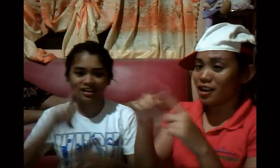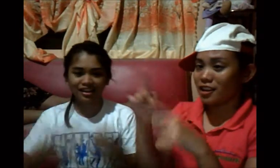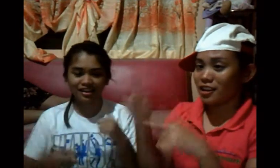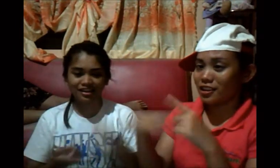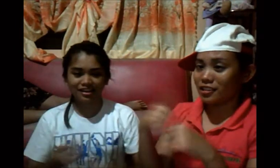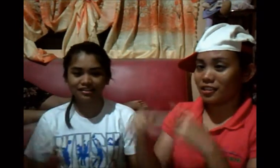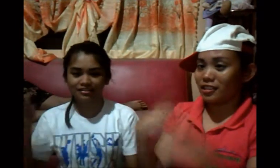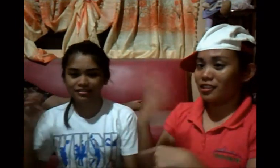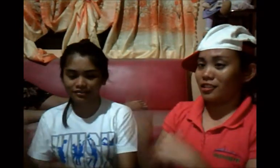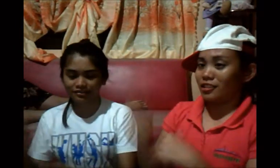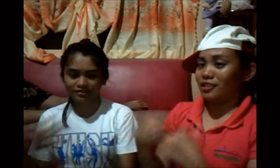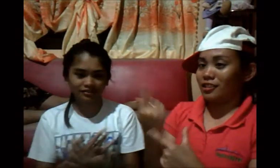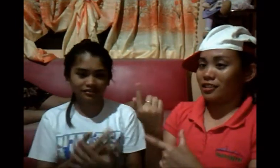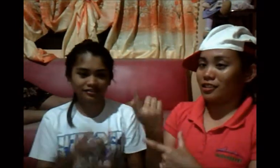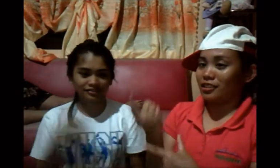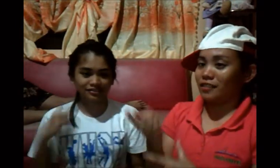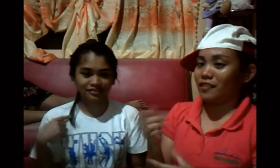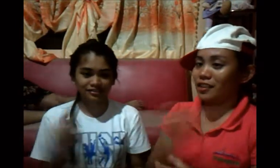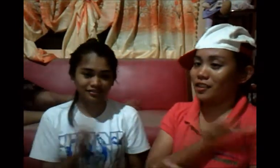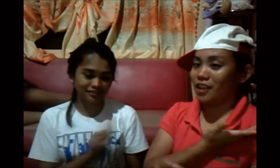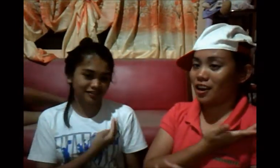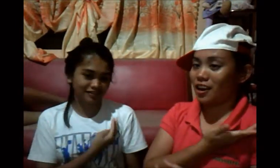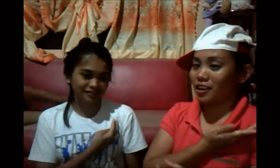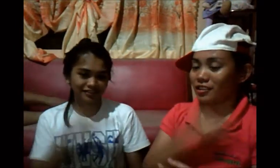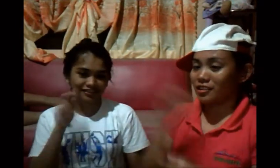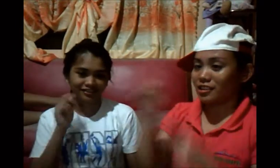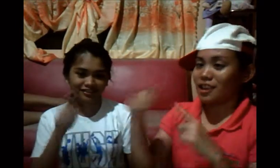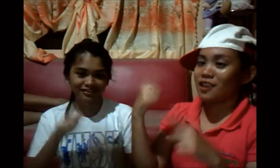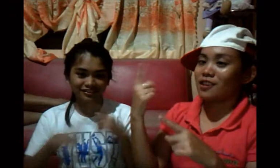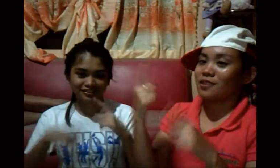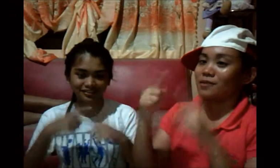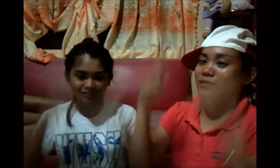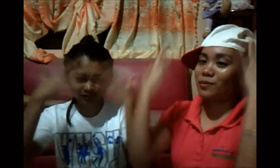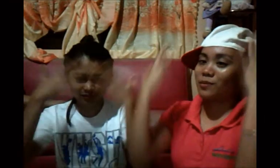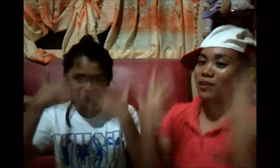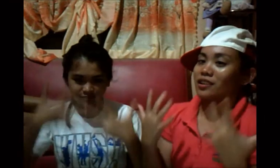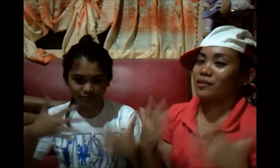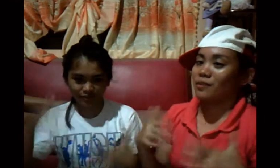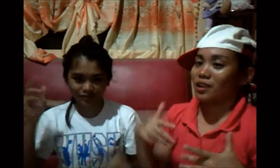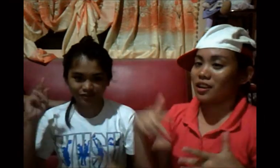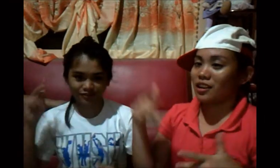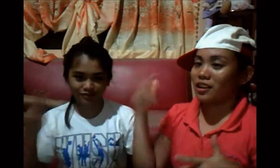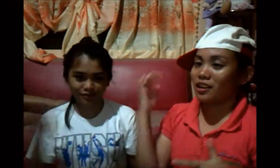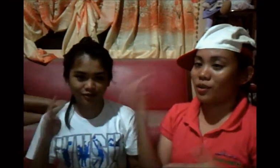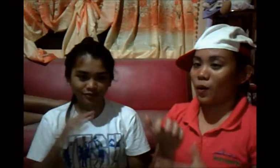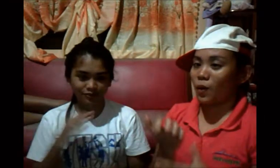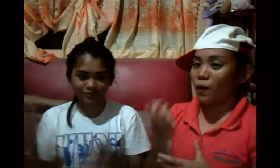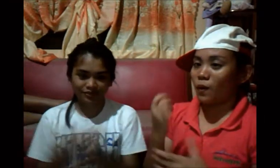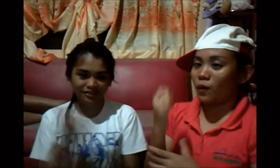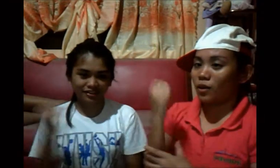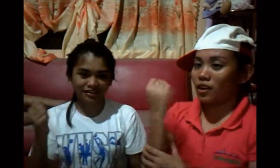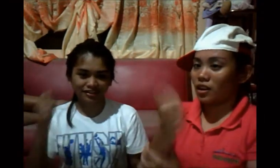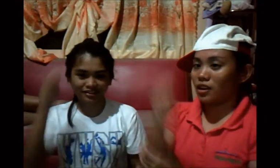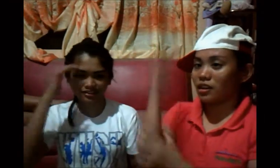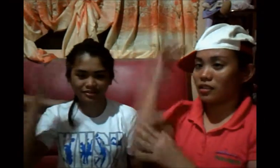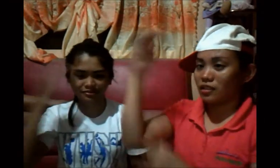of what it takes love your